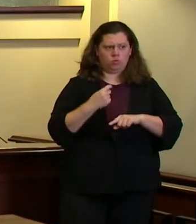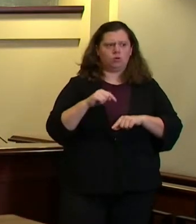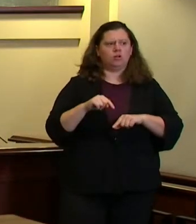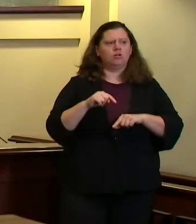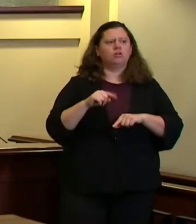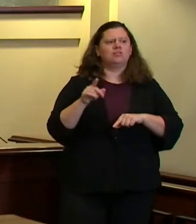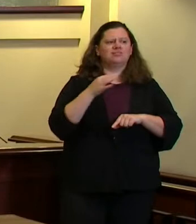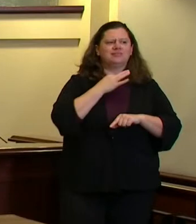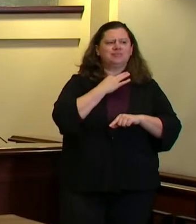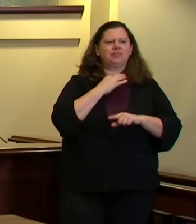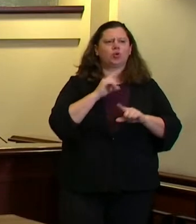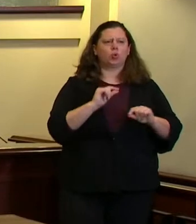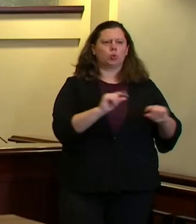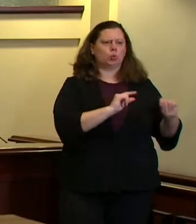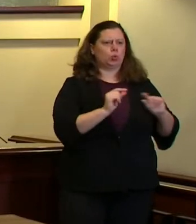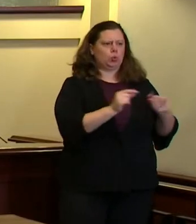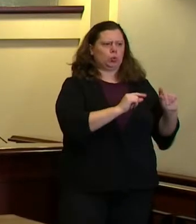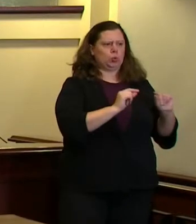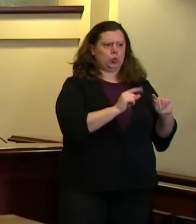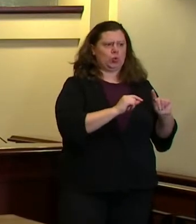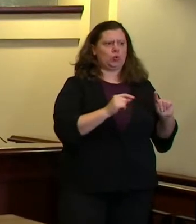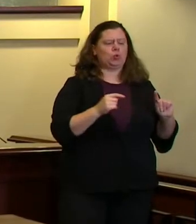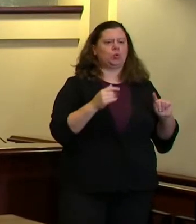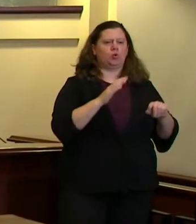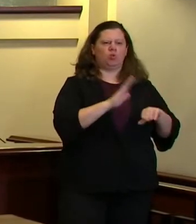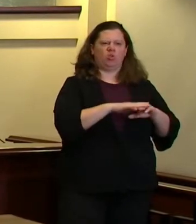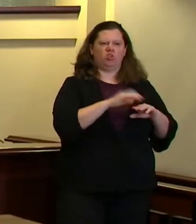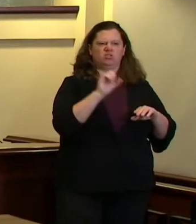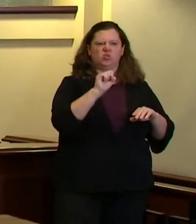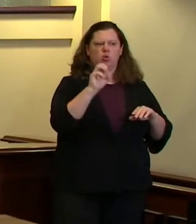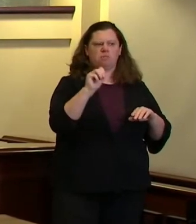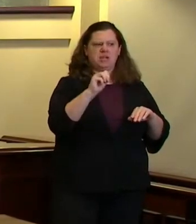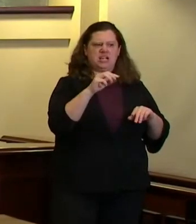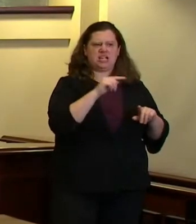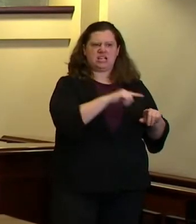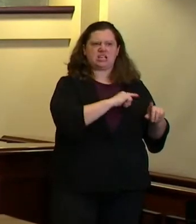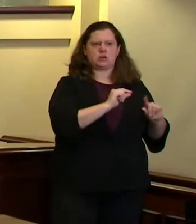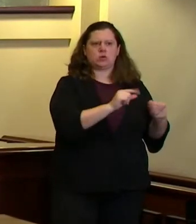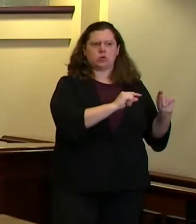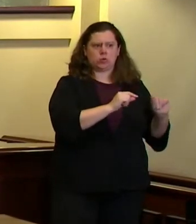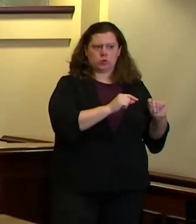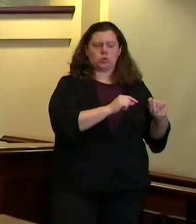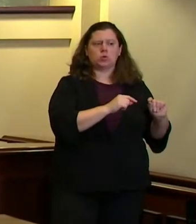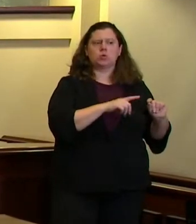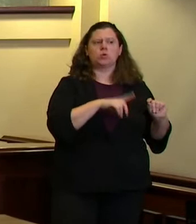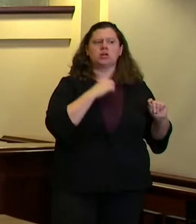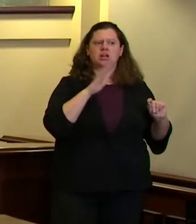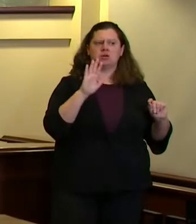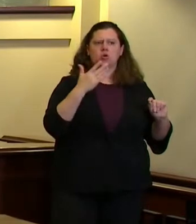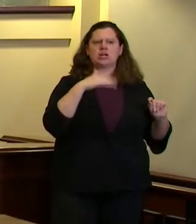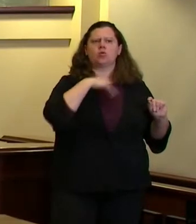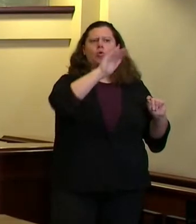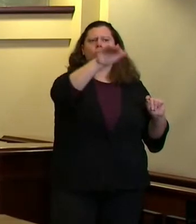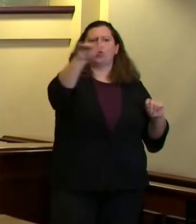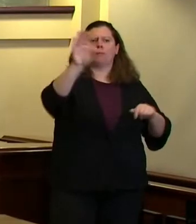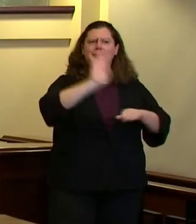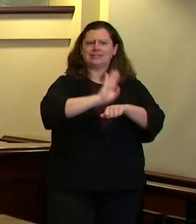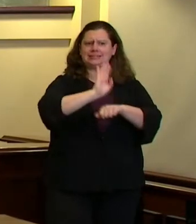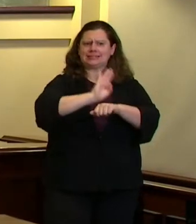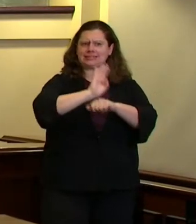out the questions uh the question is what are we telling the business community and others